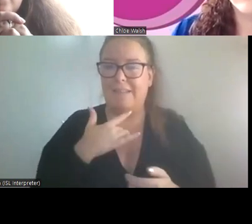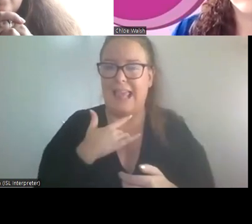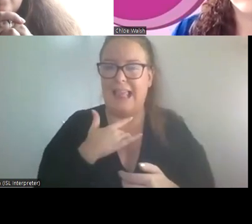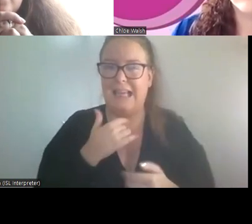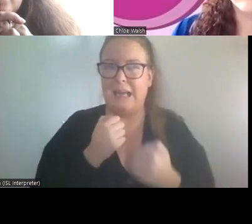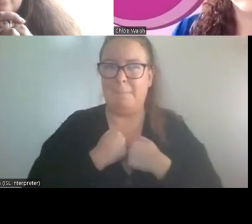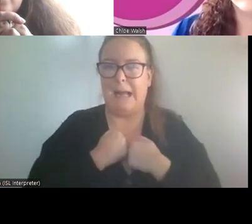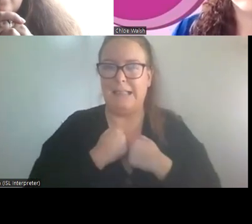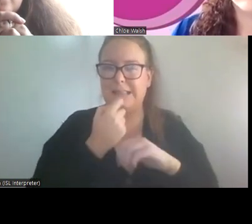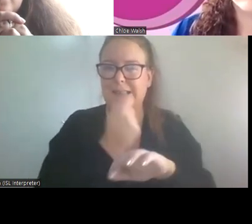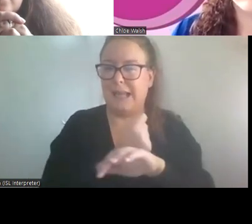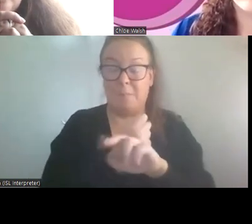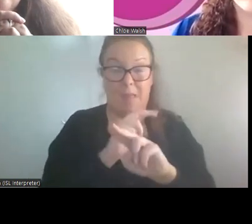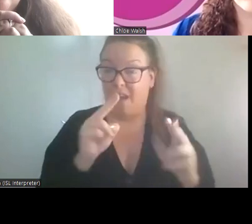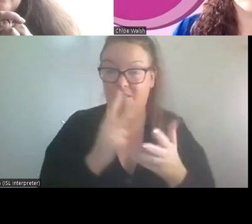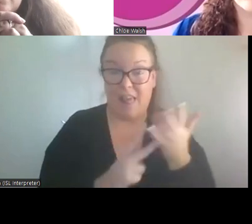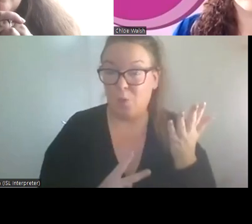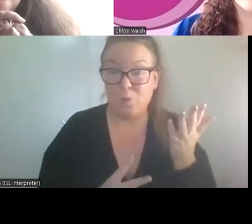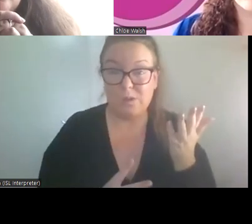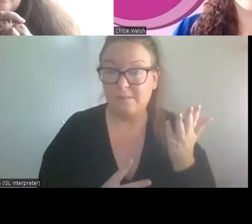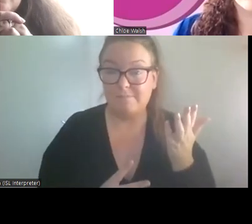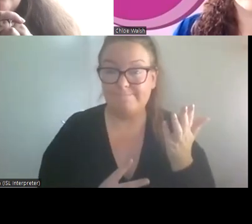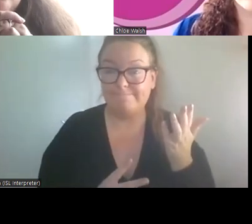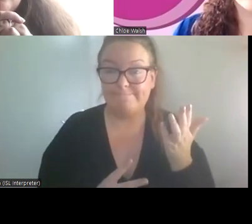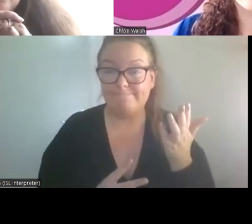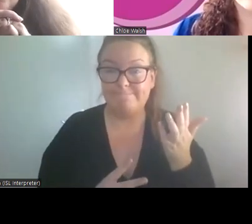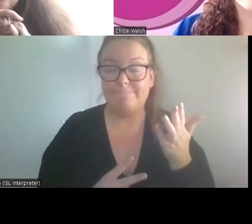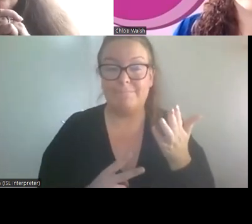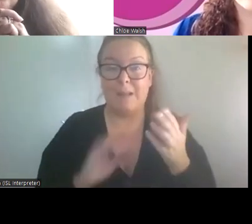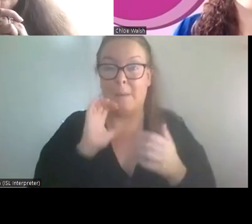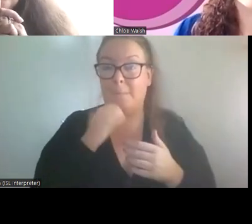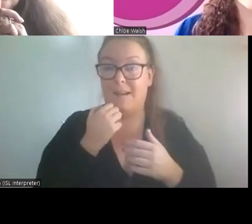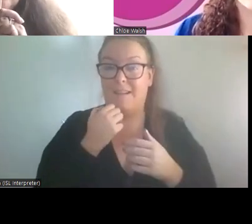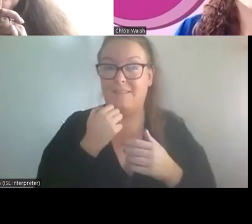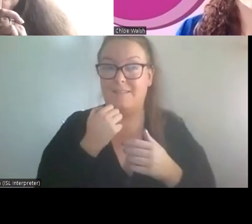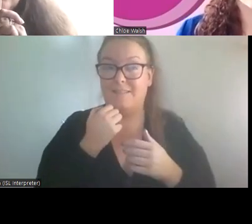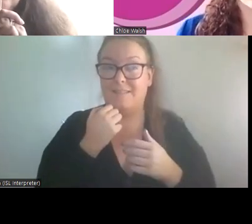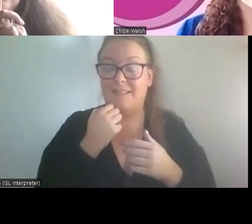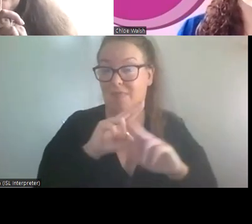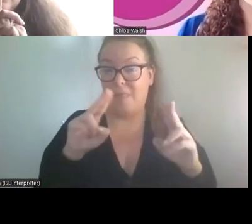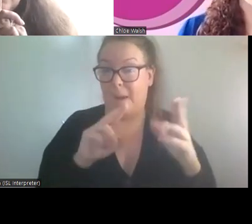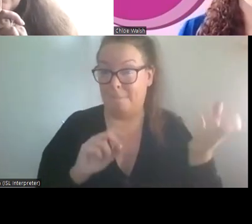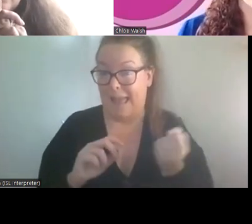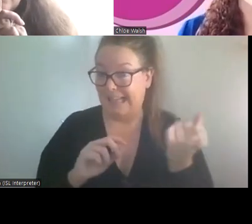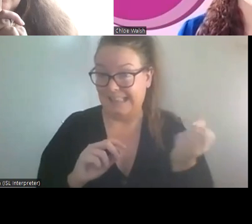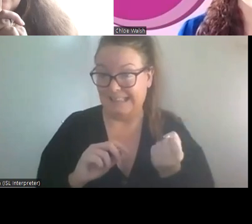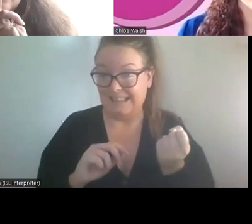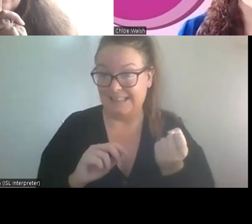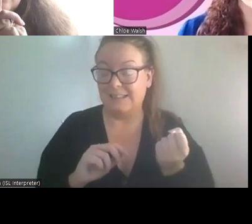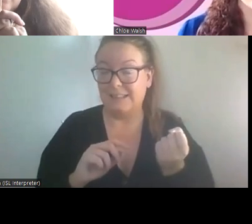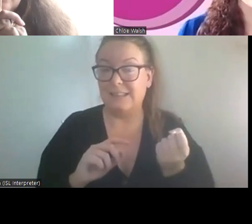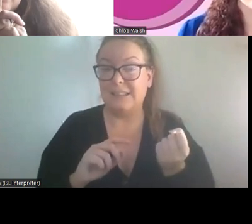actually valued, probably because we weren't paid. I suspect we would have been treated with a bit more respect